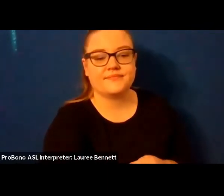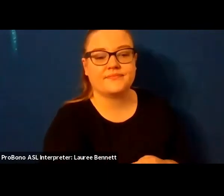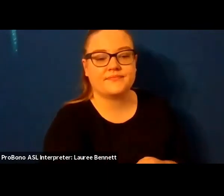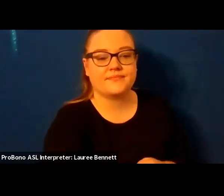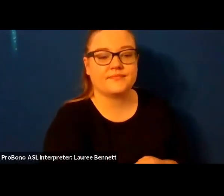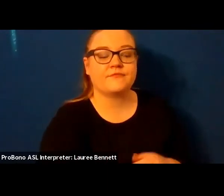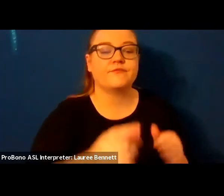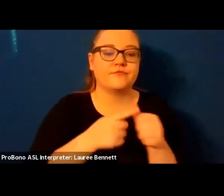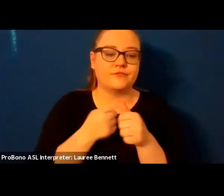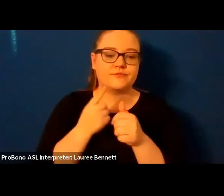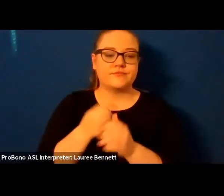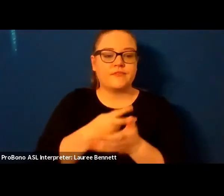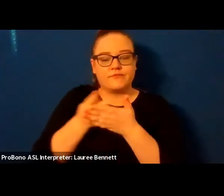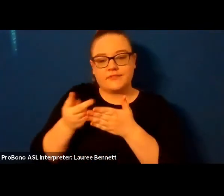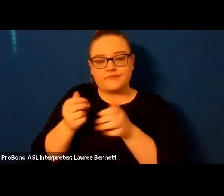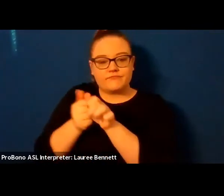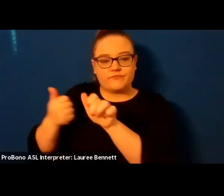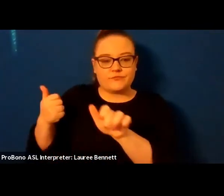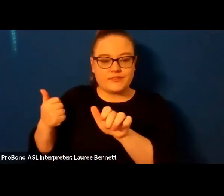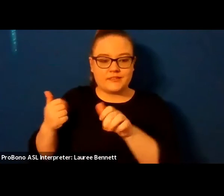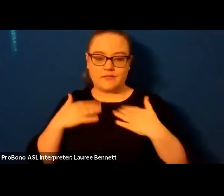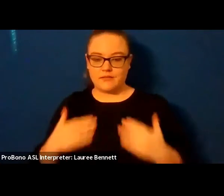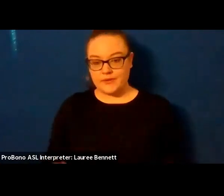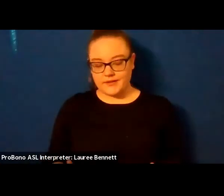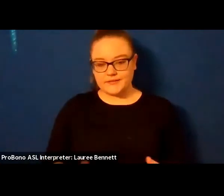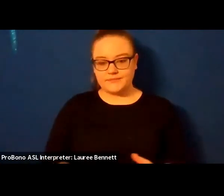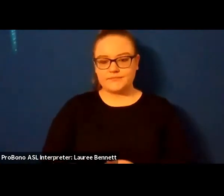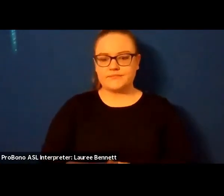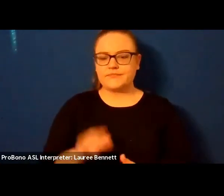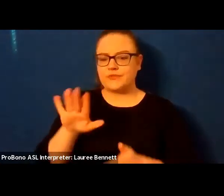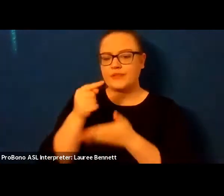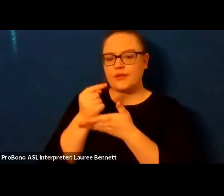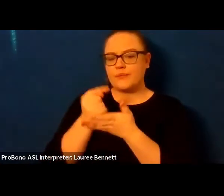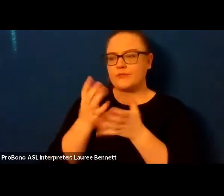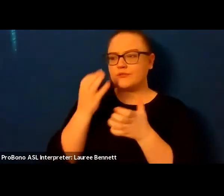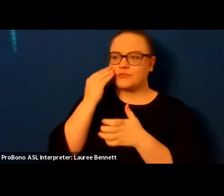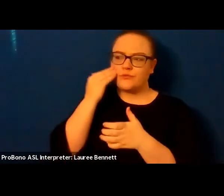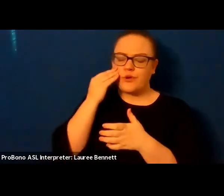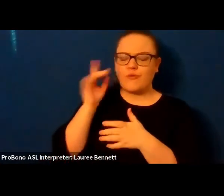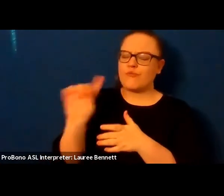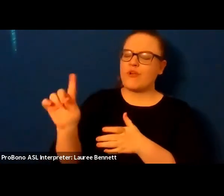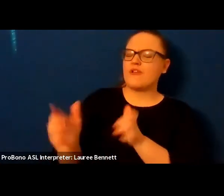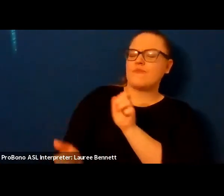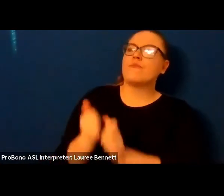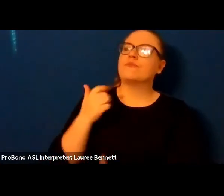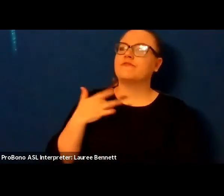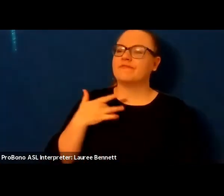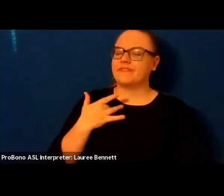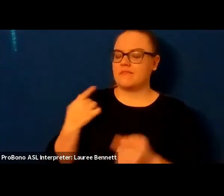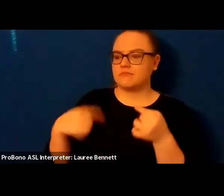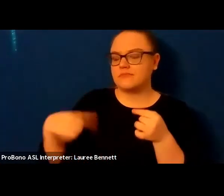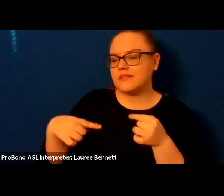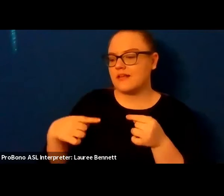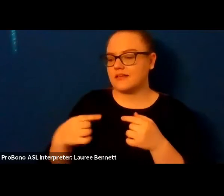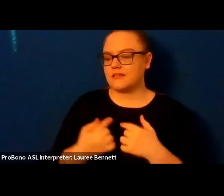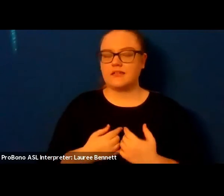your therapist wants to know where in your body you most feel your anxiety you tell her it's in the